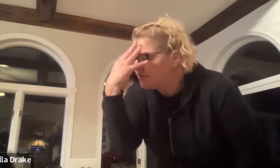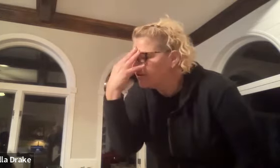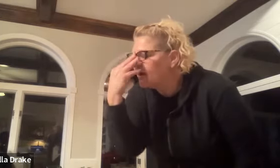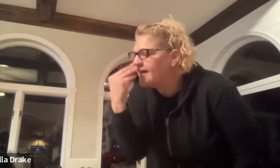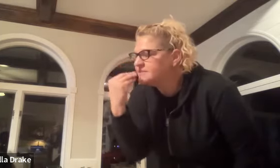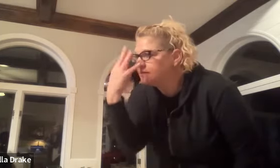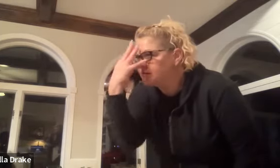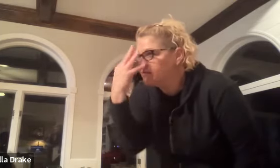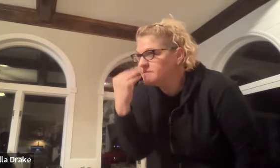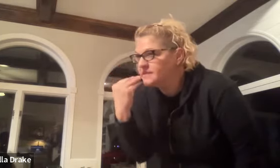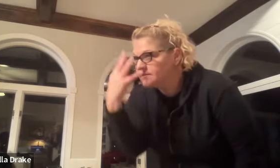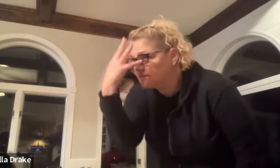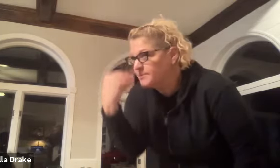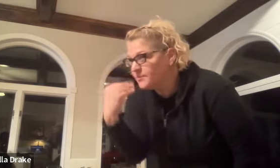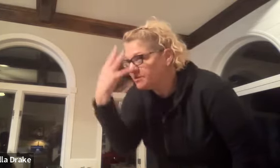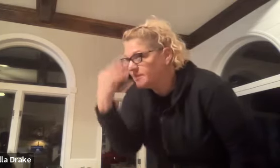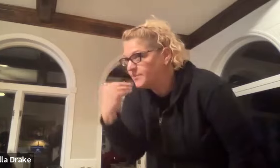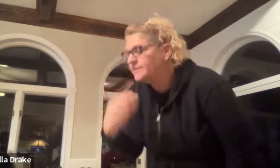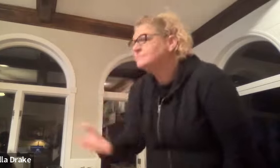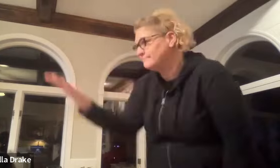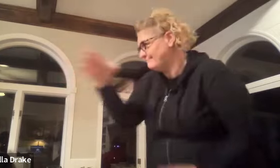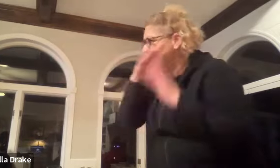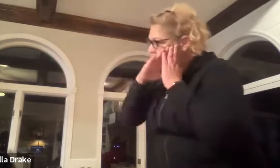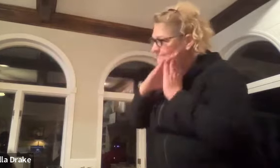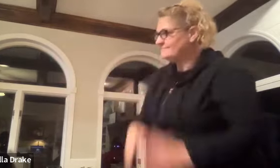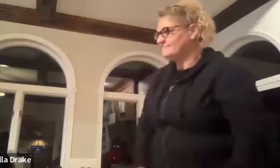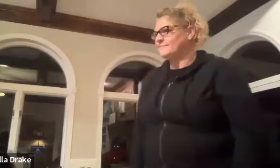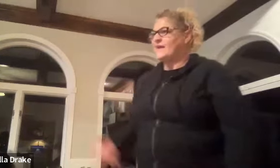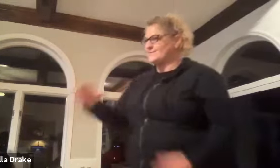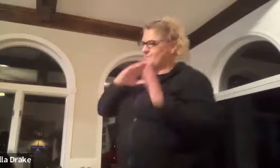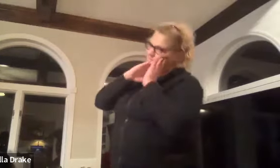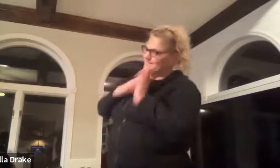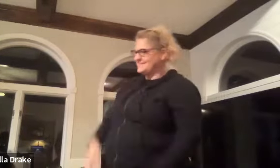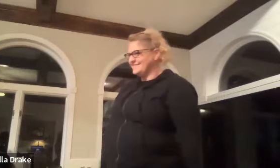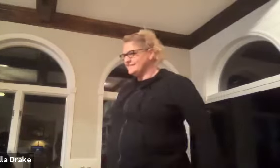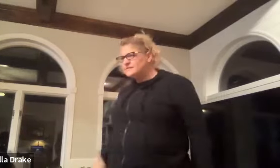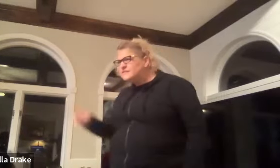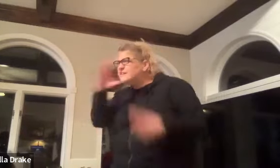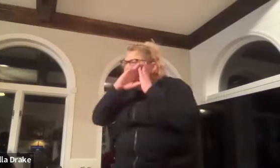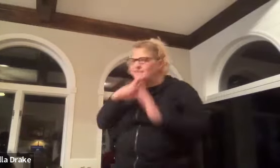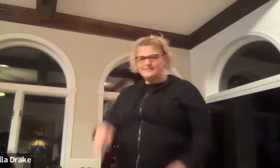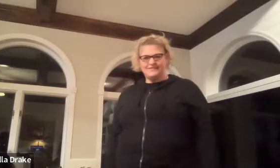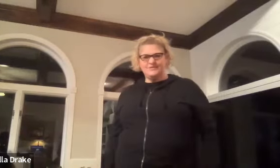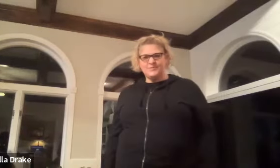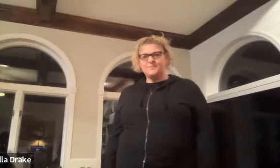think your eyes closing sleep or sleepy my house we did this sleepy sleepy